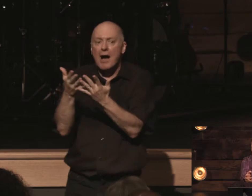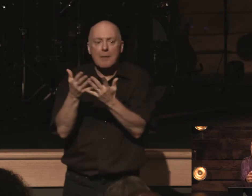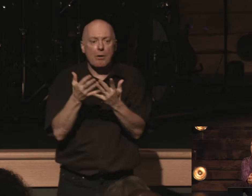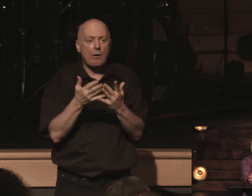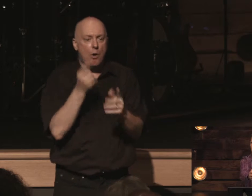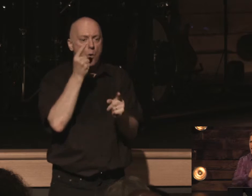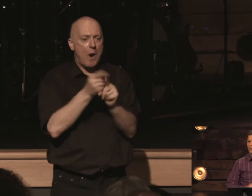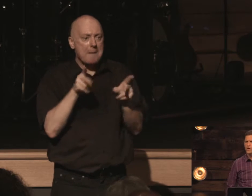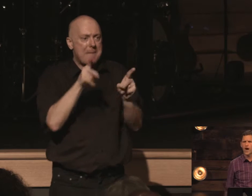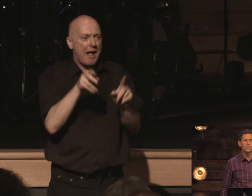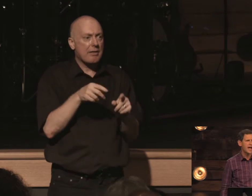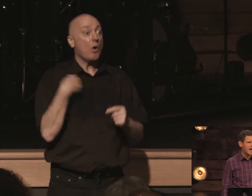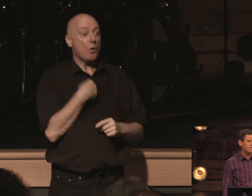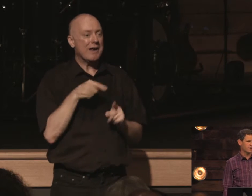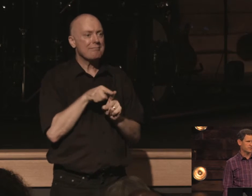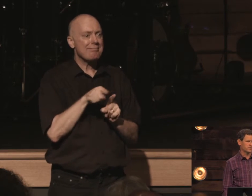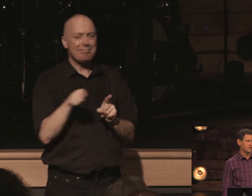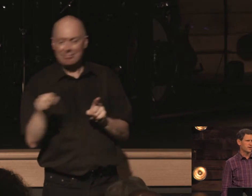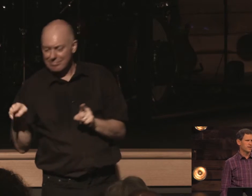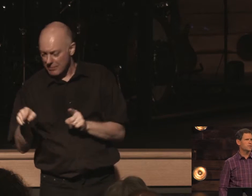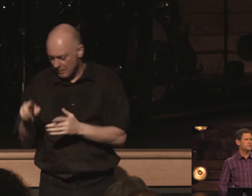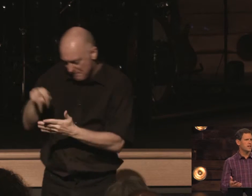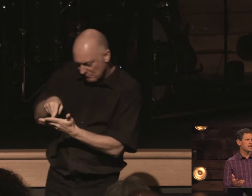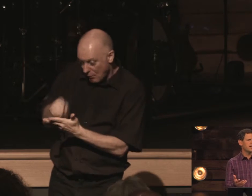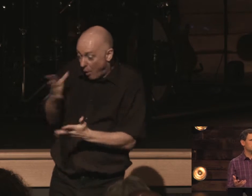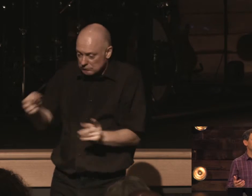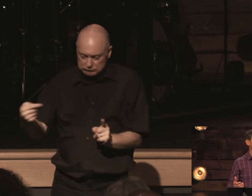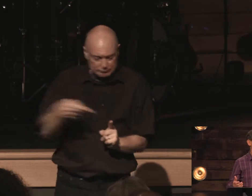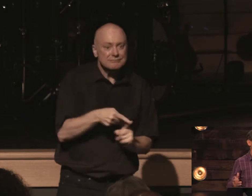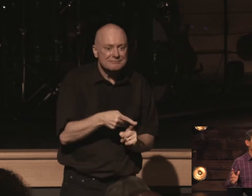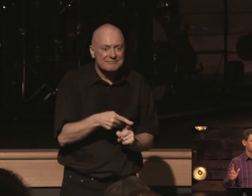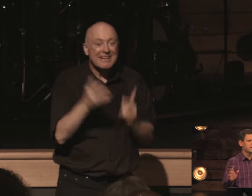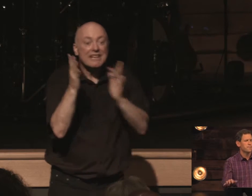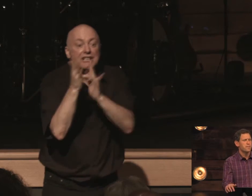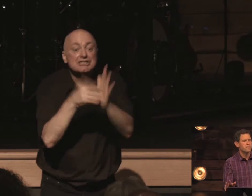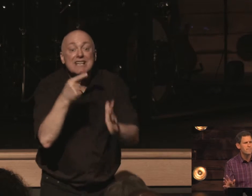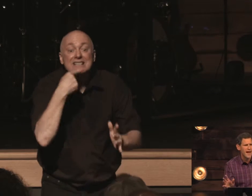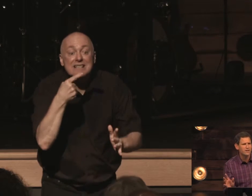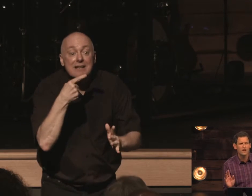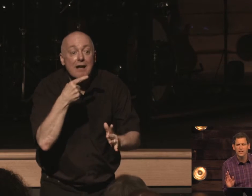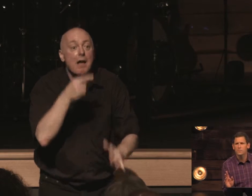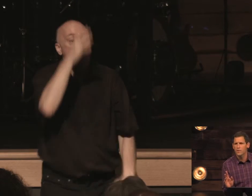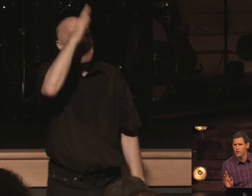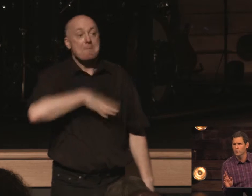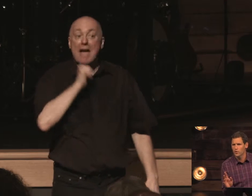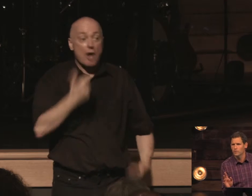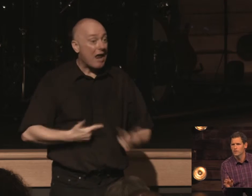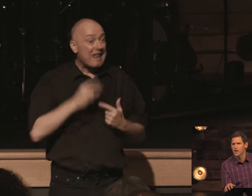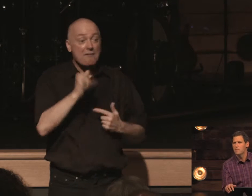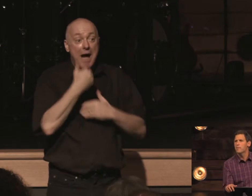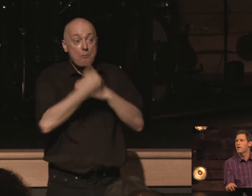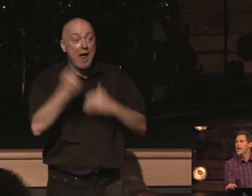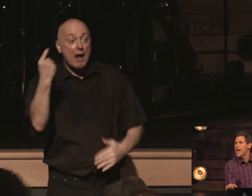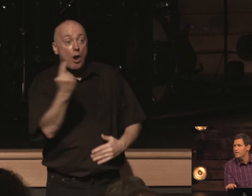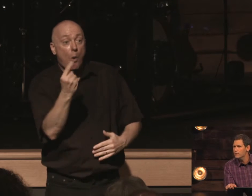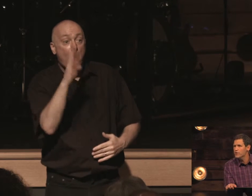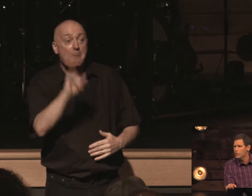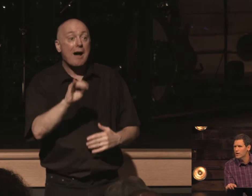path of where god would have us let me say it again jesus said man does not live by bread alone but by every word